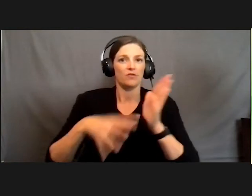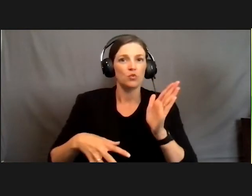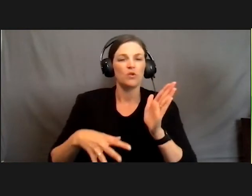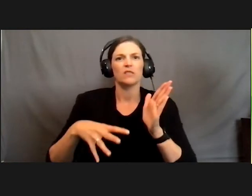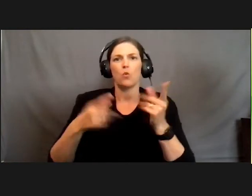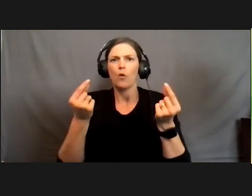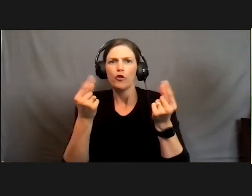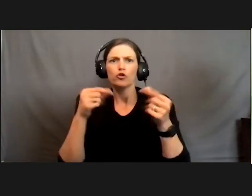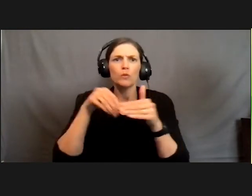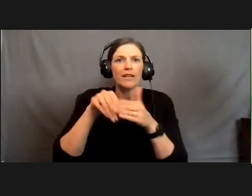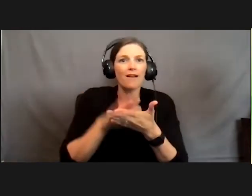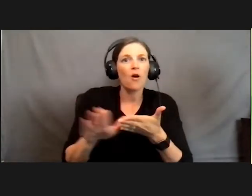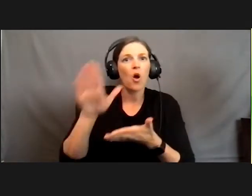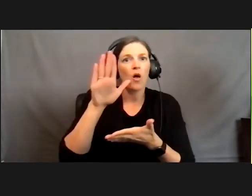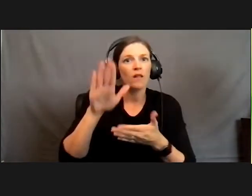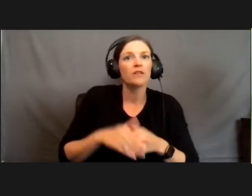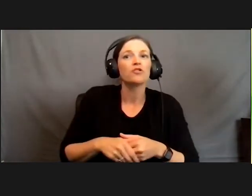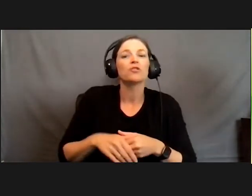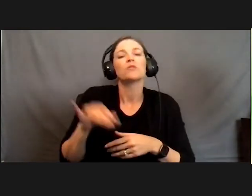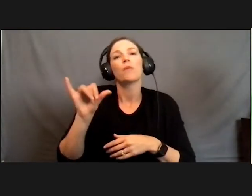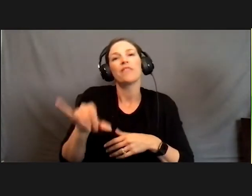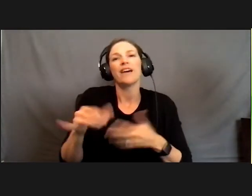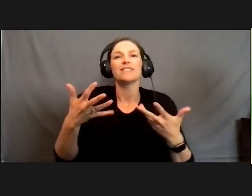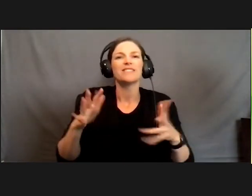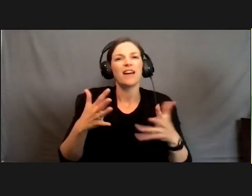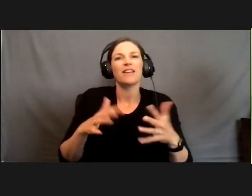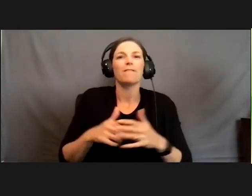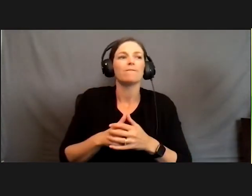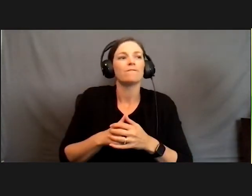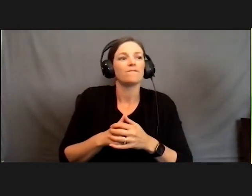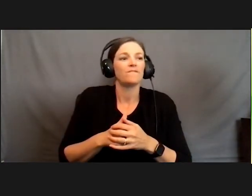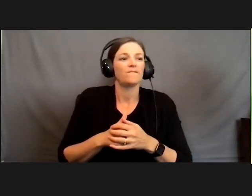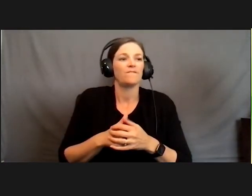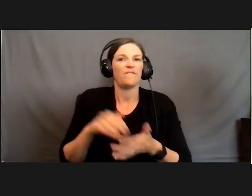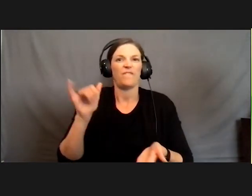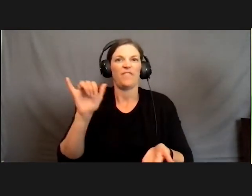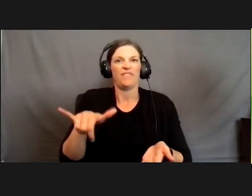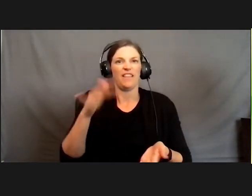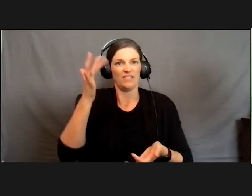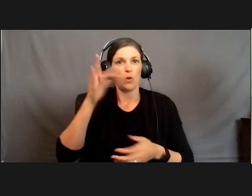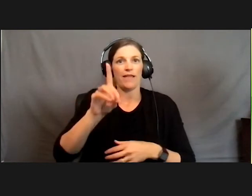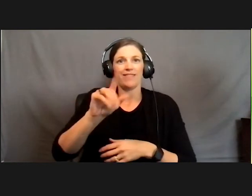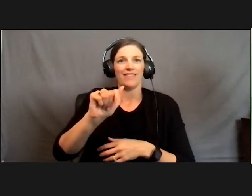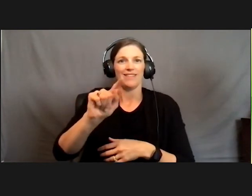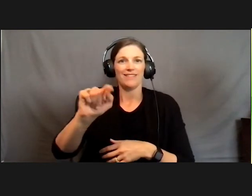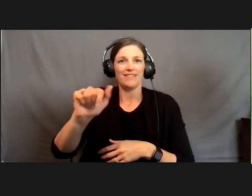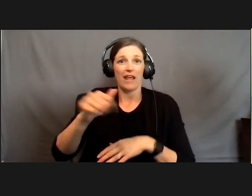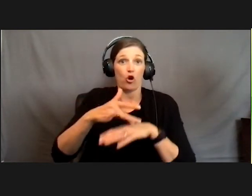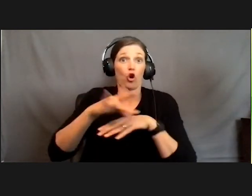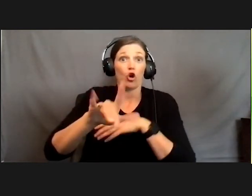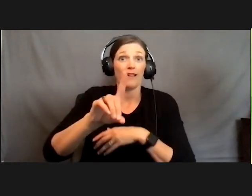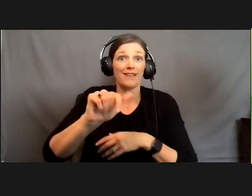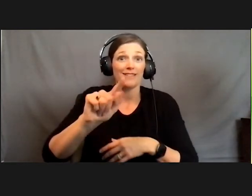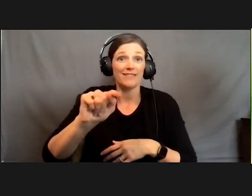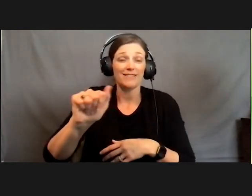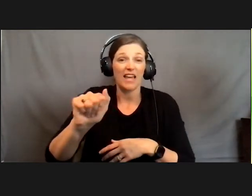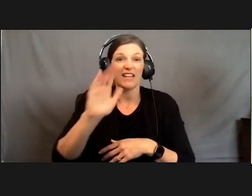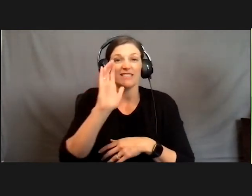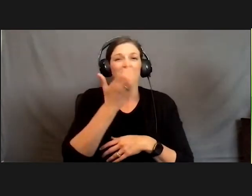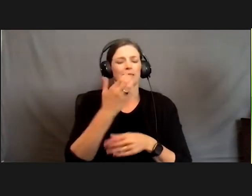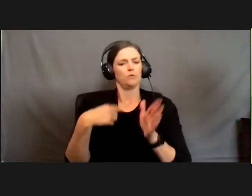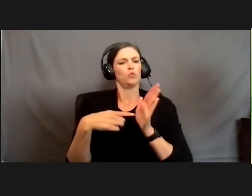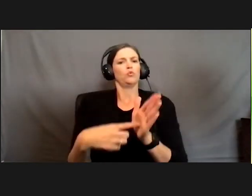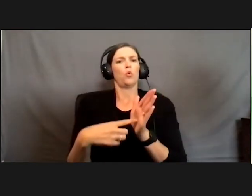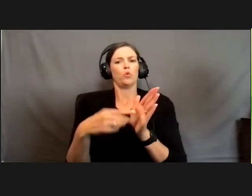doing in college. So that's kind of sort of the that's why the data that we're getting early on seems to indicate that students are